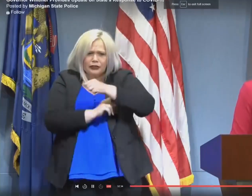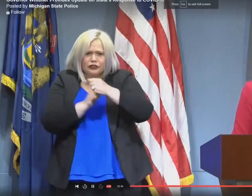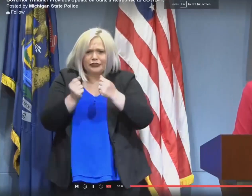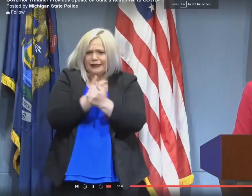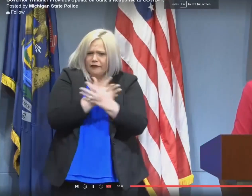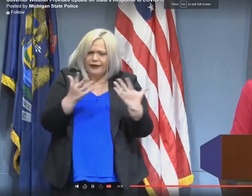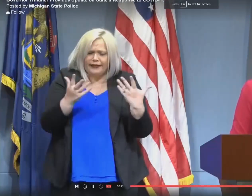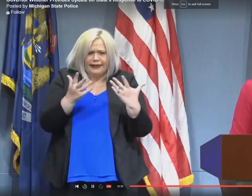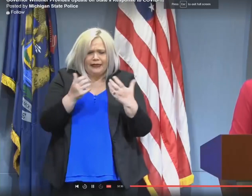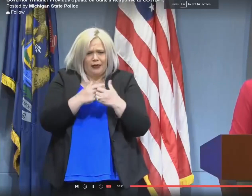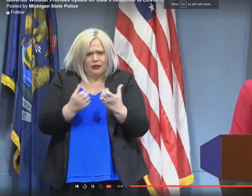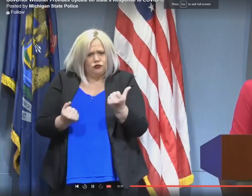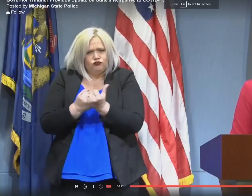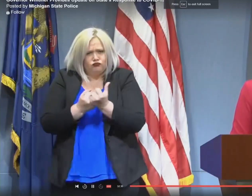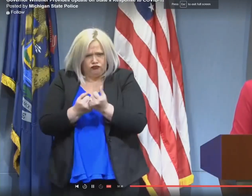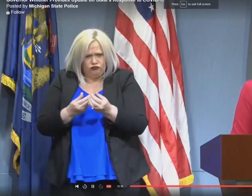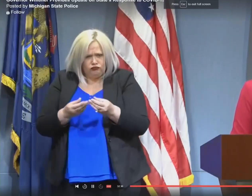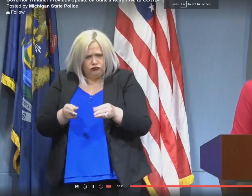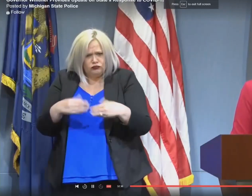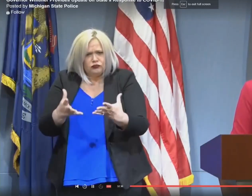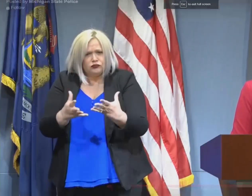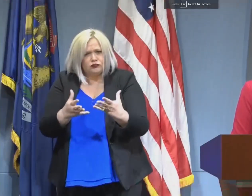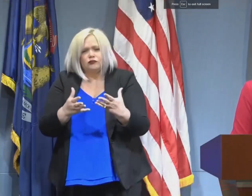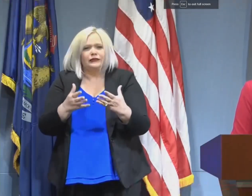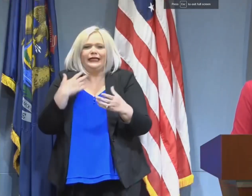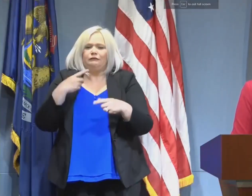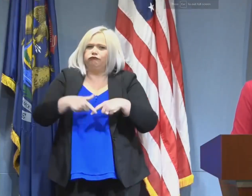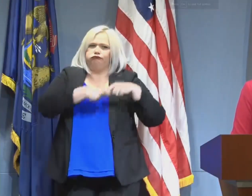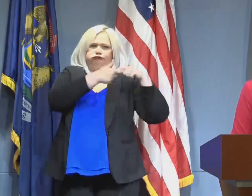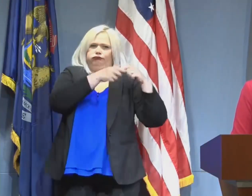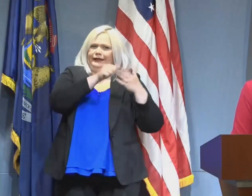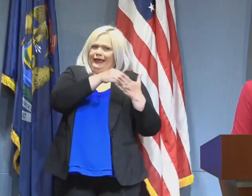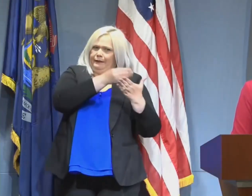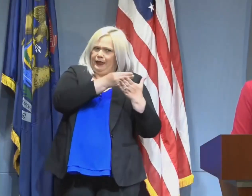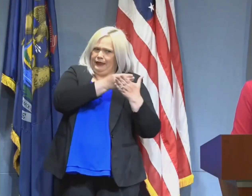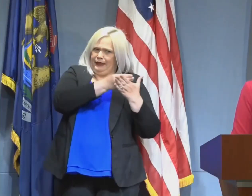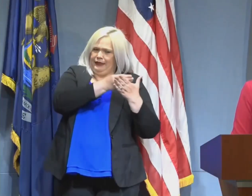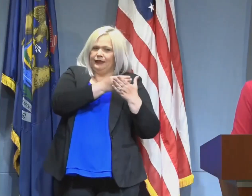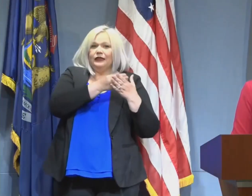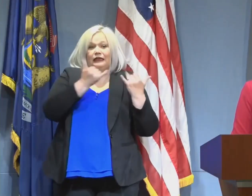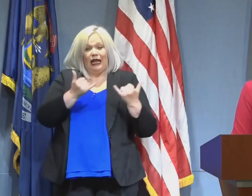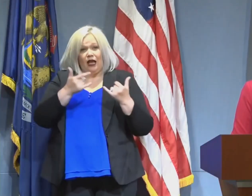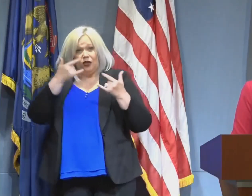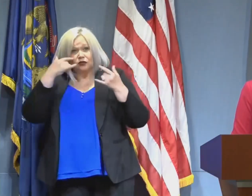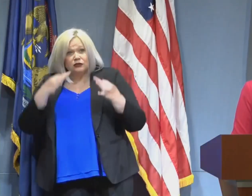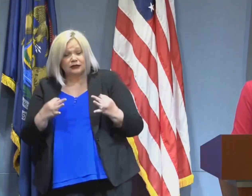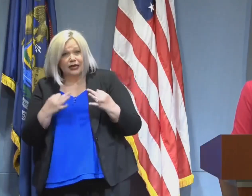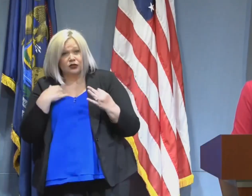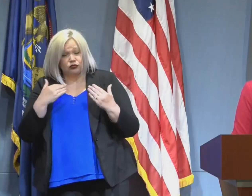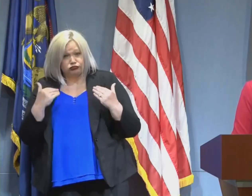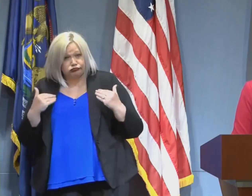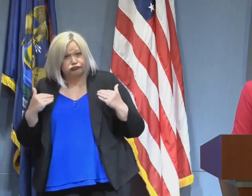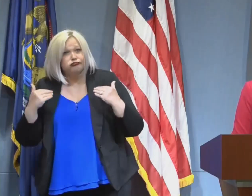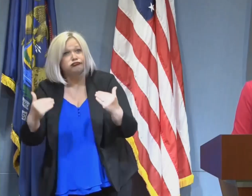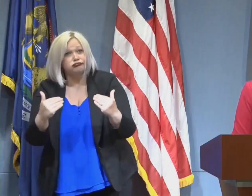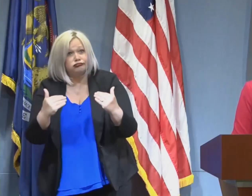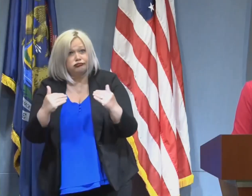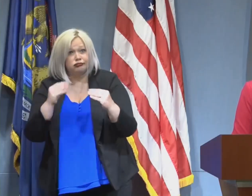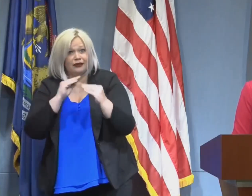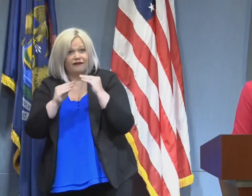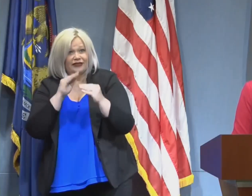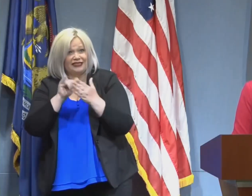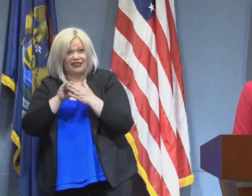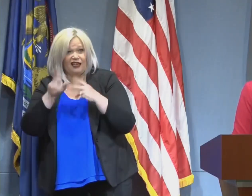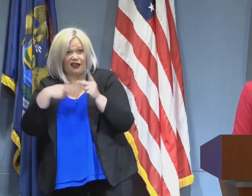revisit that recommendation and start to put money into this issue? Well, Lauren, I've been running, I ran on and I've been